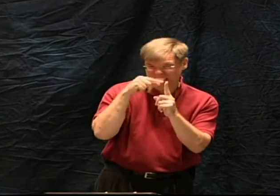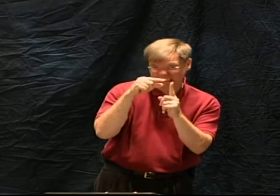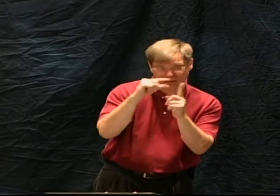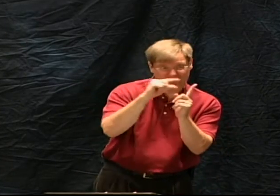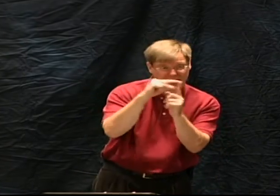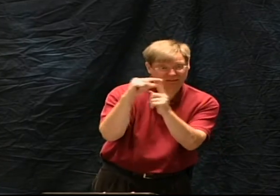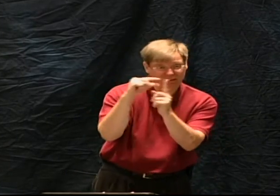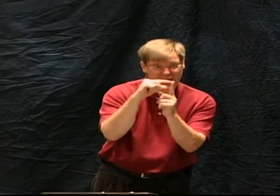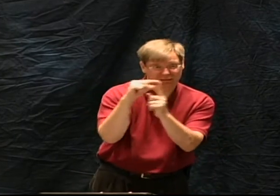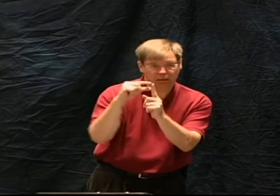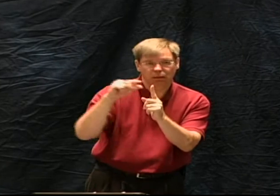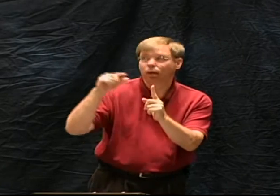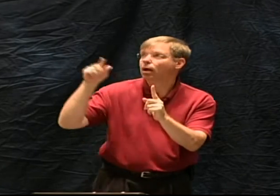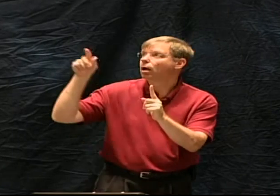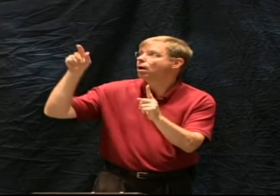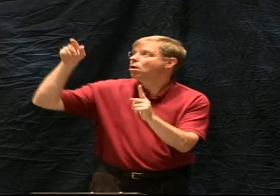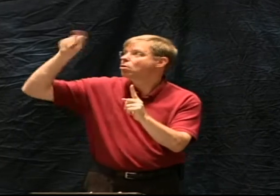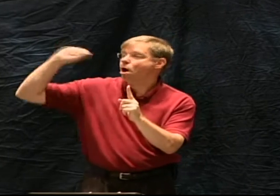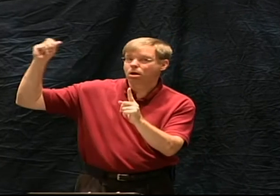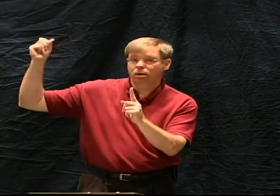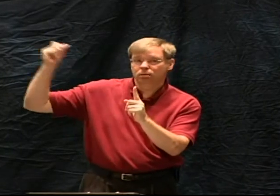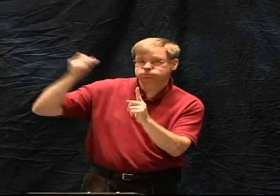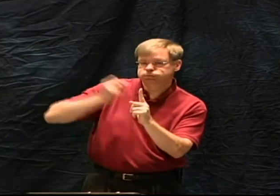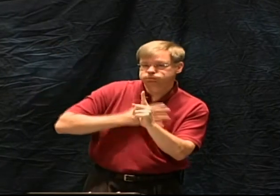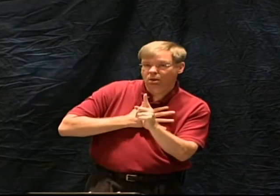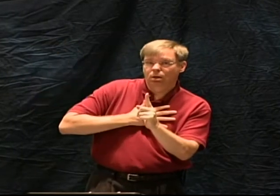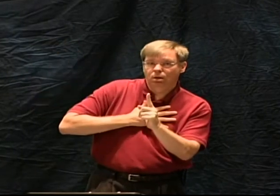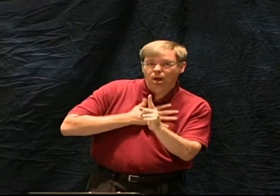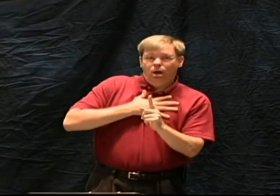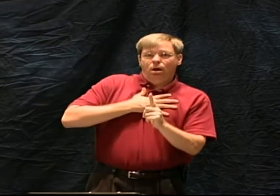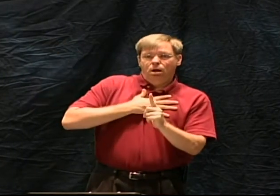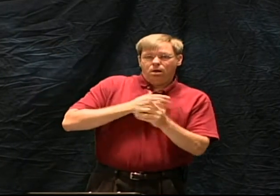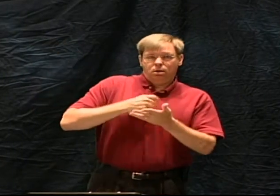Verbal meaning that the actual words are inspired.